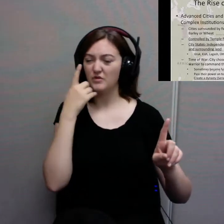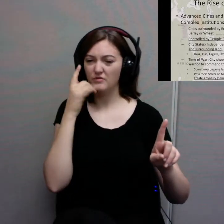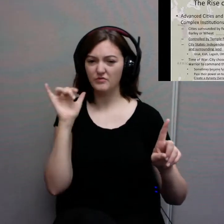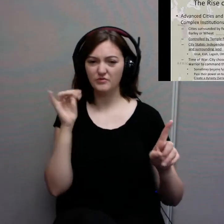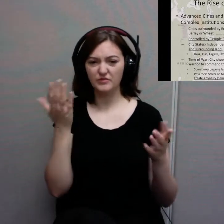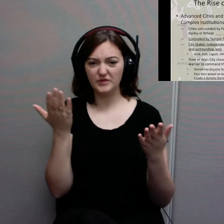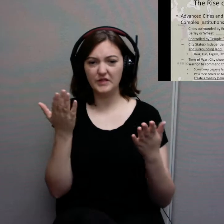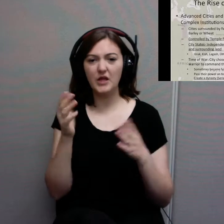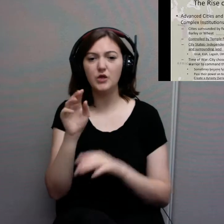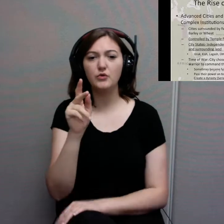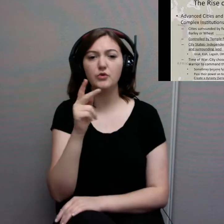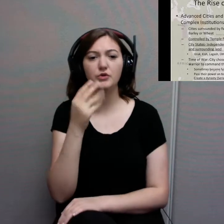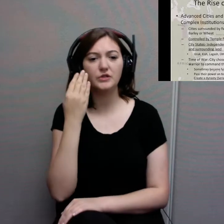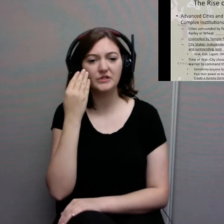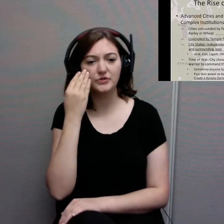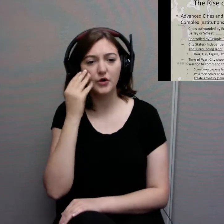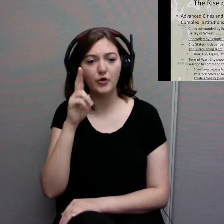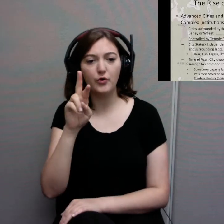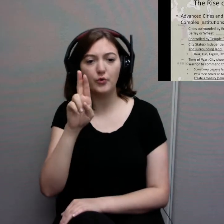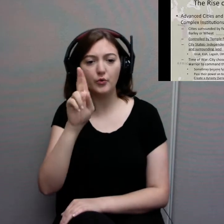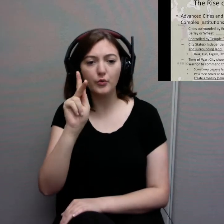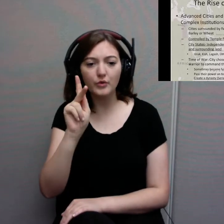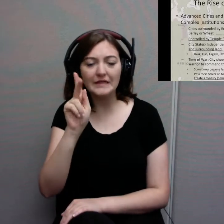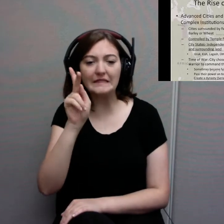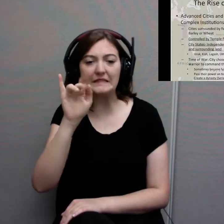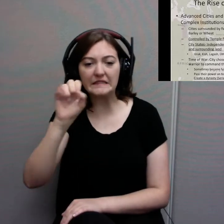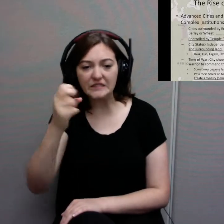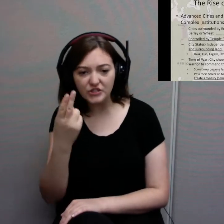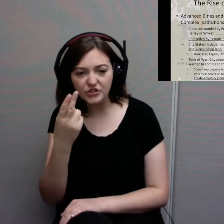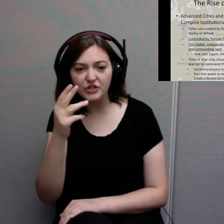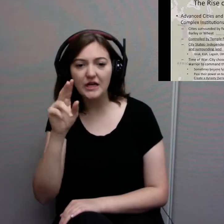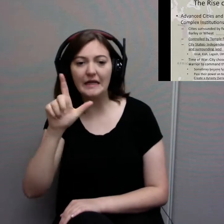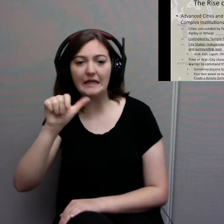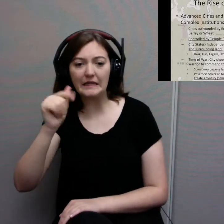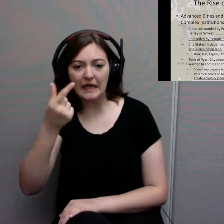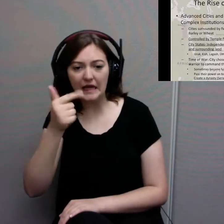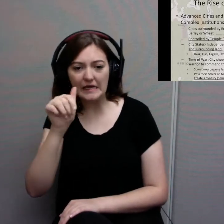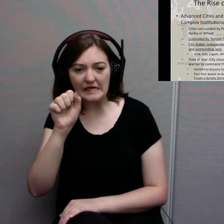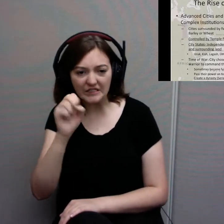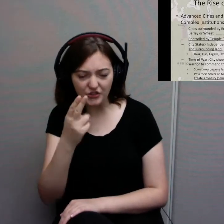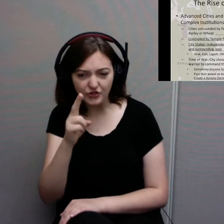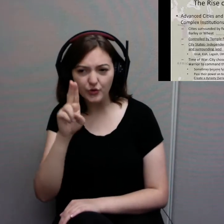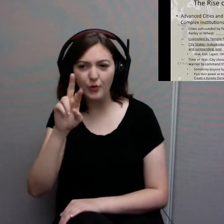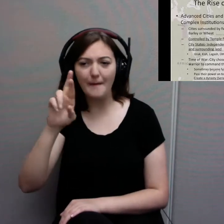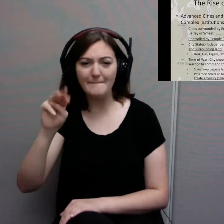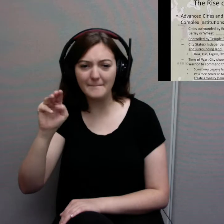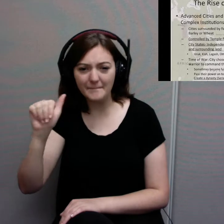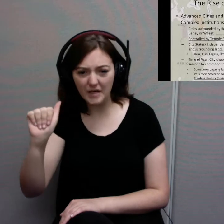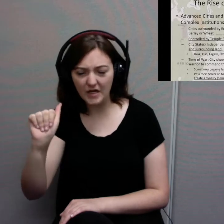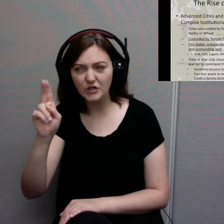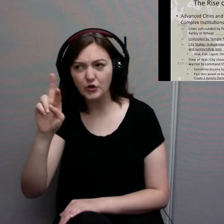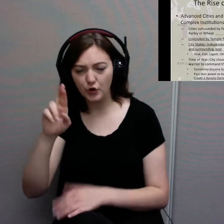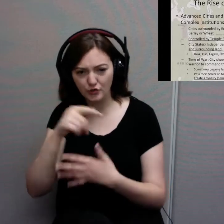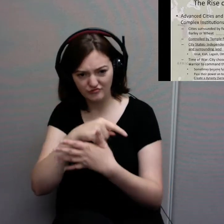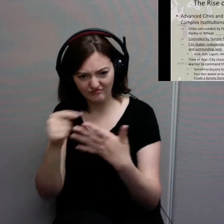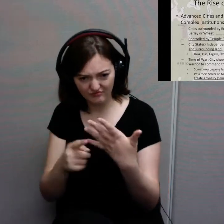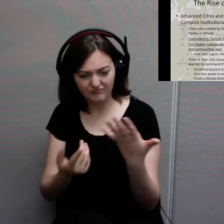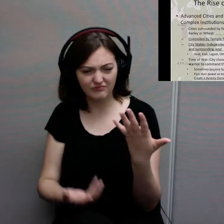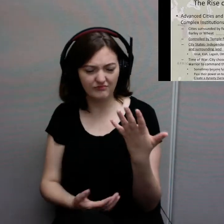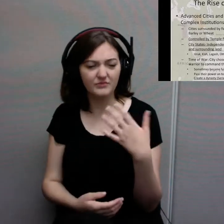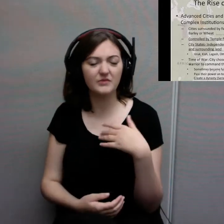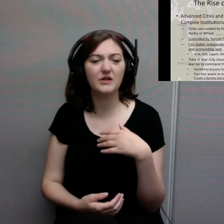Lagash, Uma, and Ur. In fact, Ur was one of the largest of these early civilization cities.